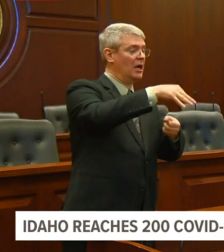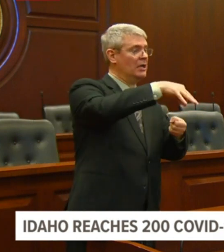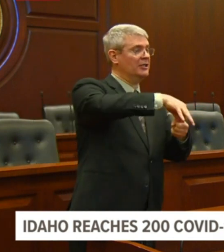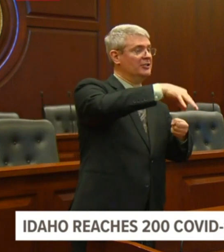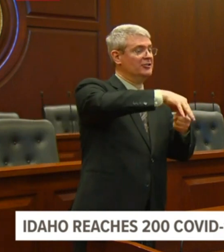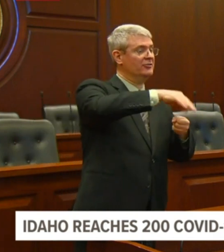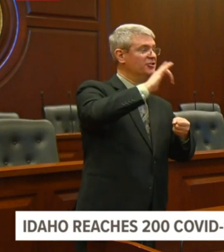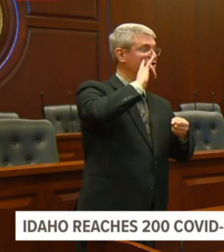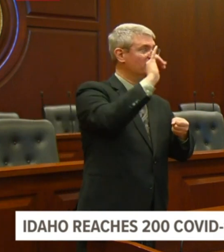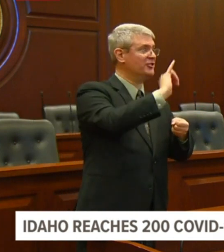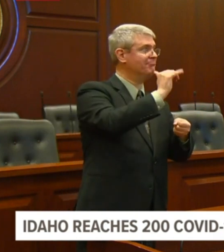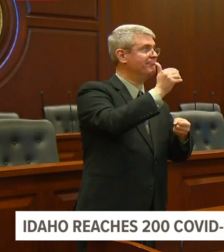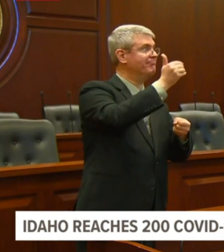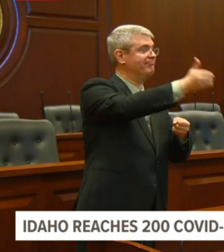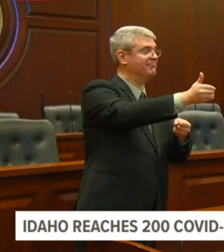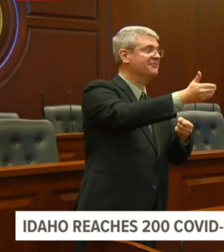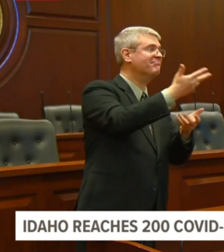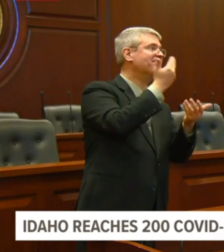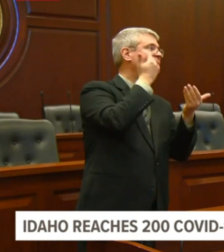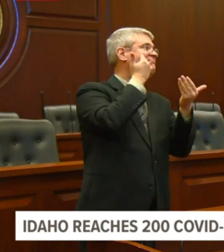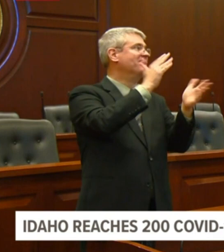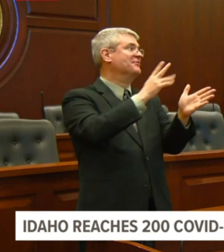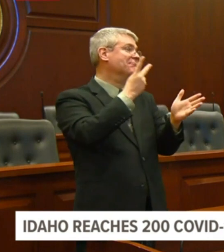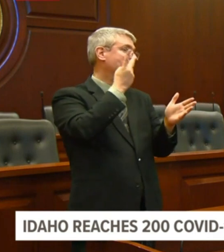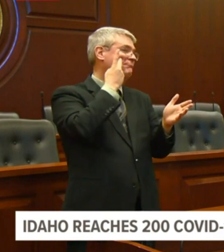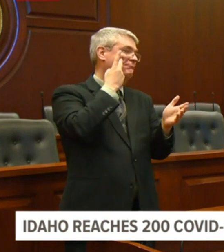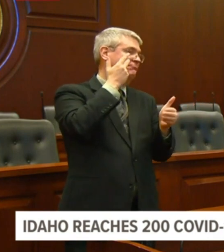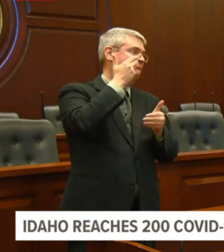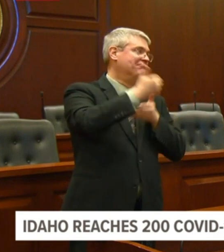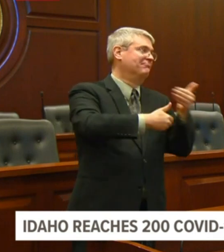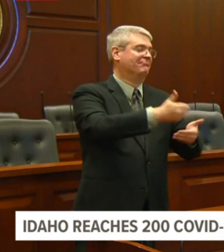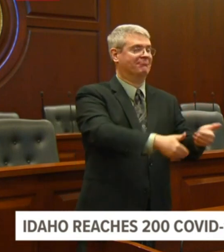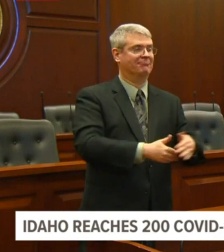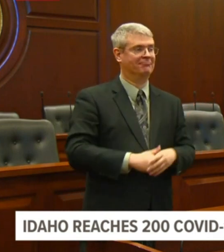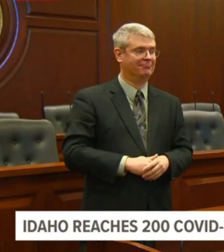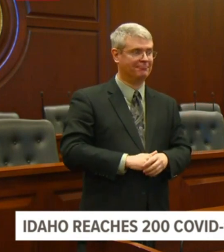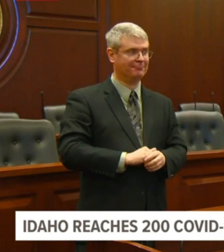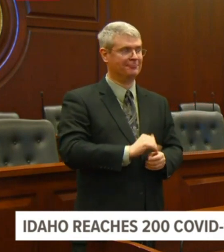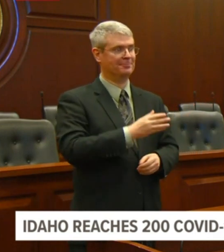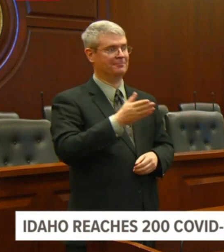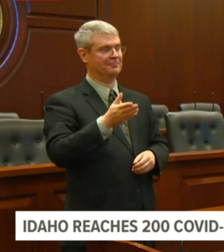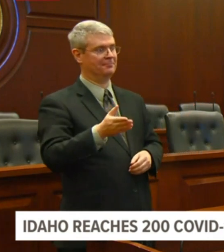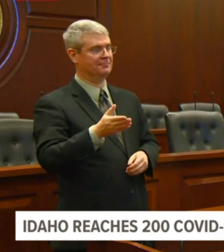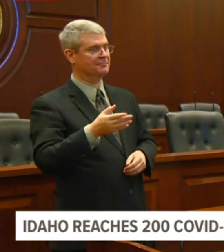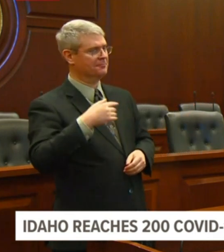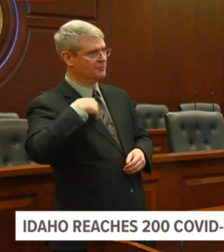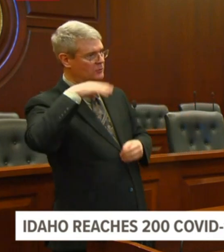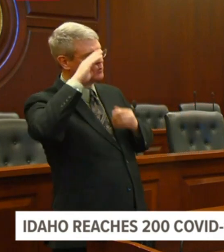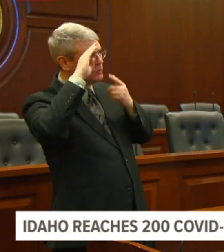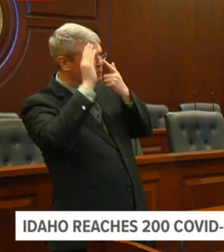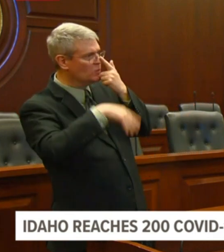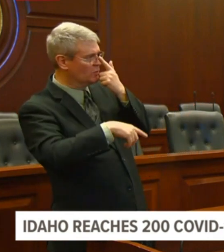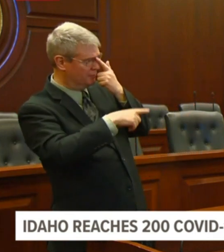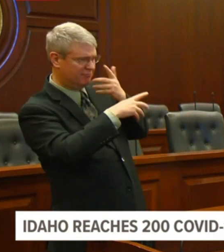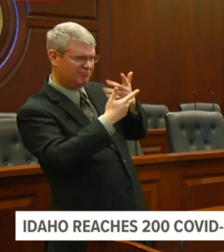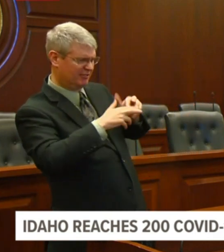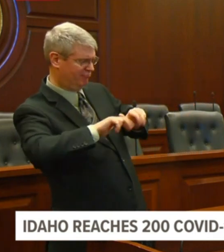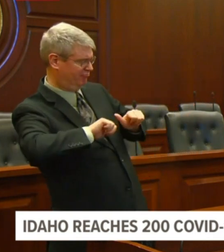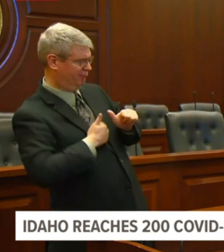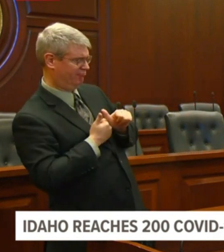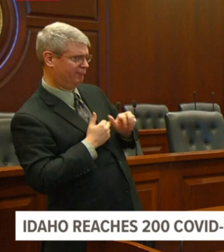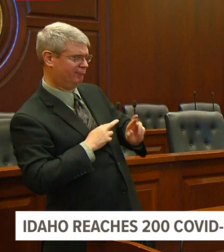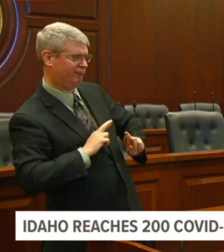I know you've been, uh, working very hard on trying to prepare for contingencies. I was listening to an extremely scary Blaine County